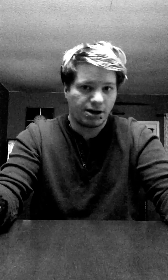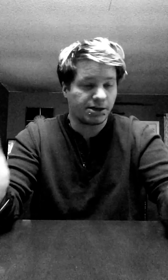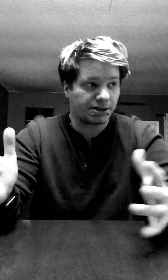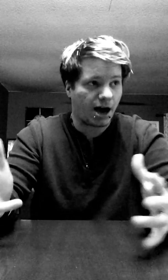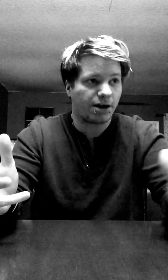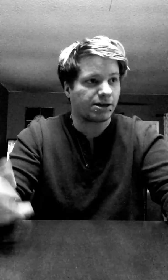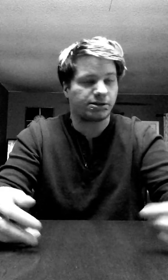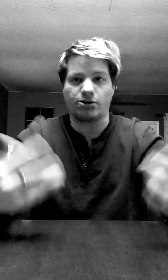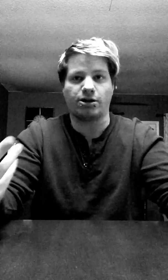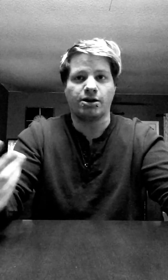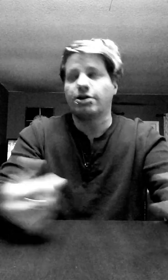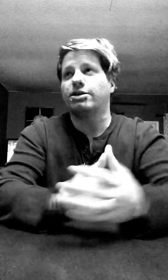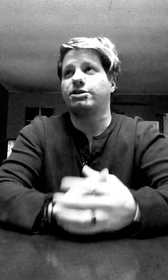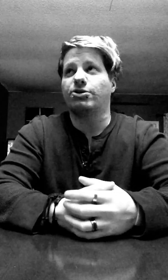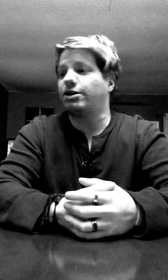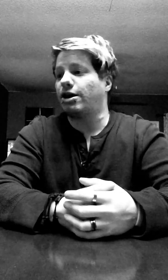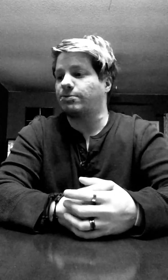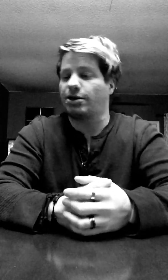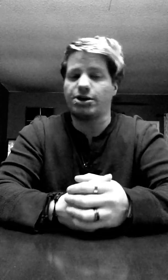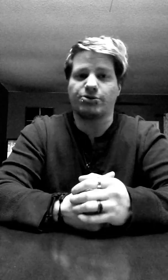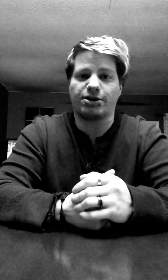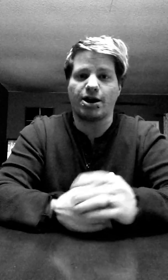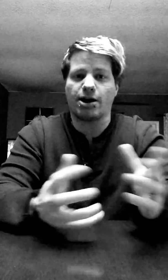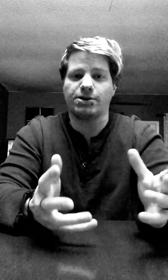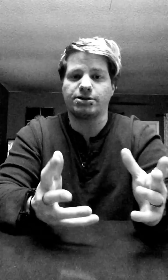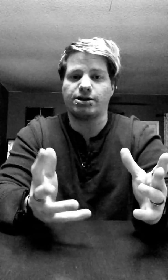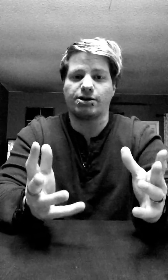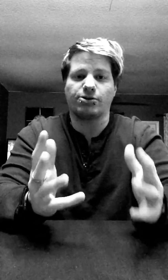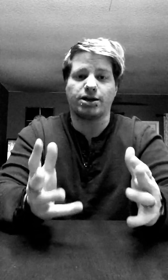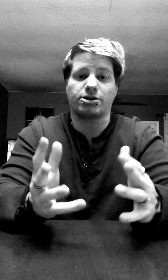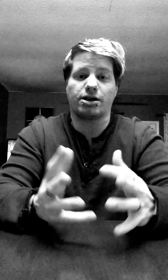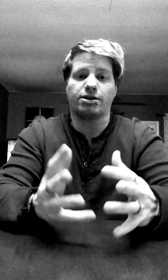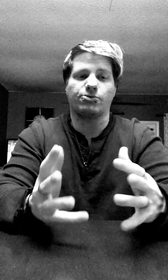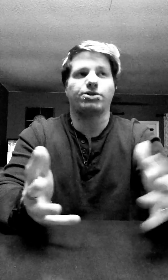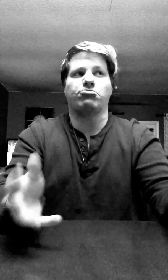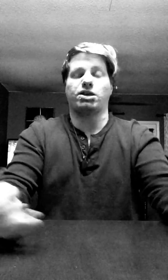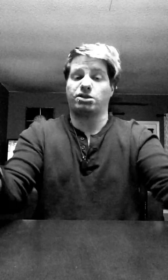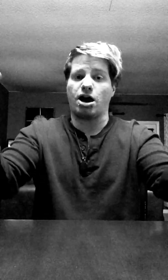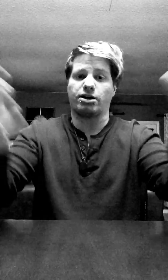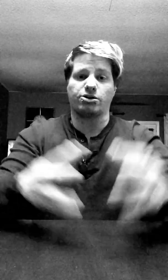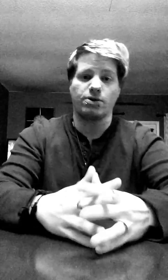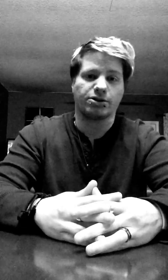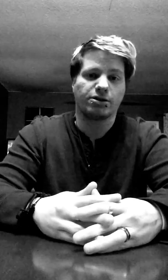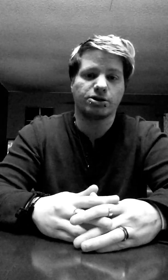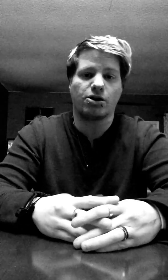He's God. That's the only, that's the only explanation right there. Obviously, you can only answer that with, he's God. He can do anything. So,